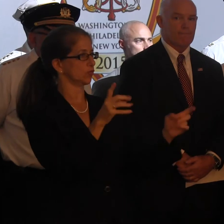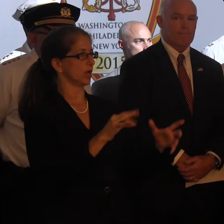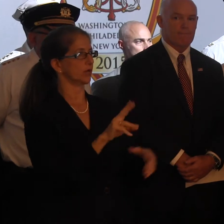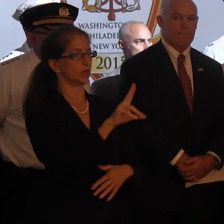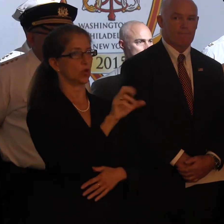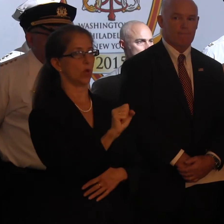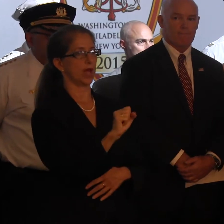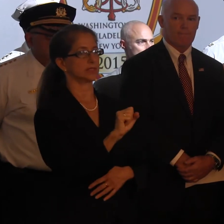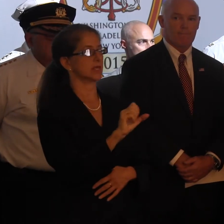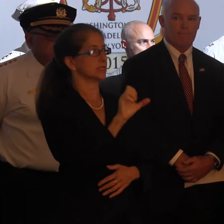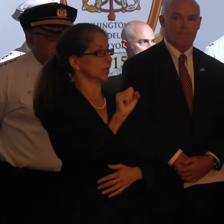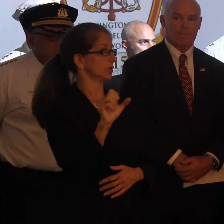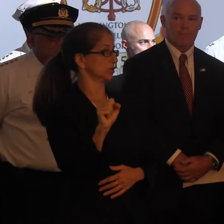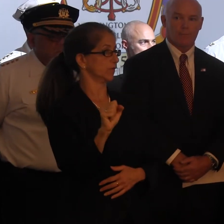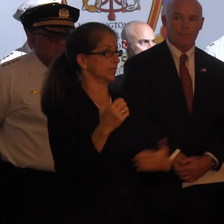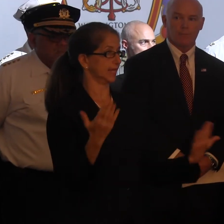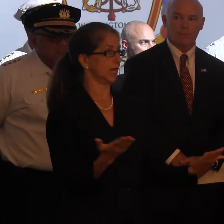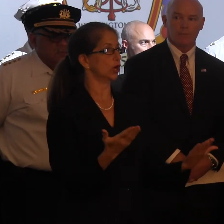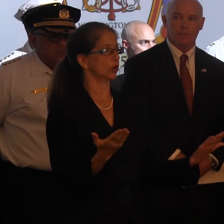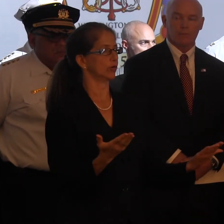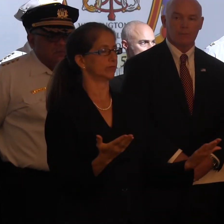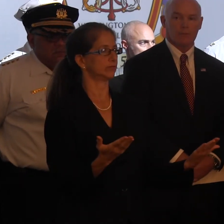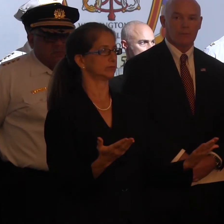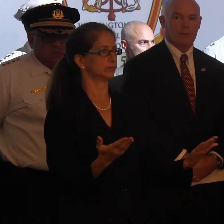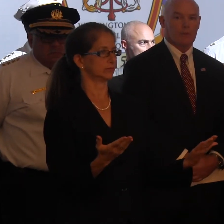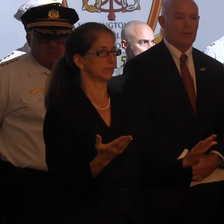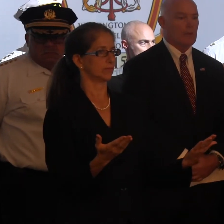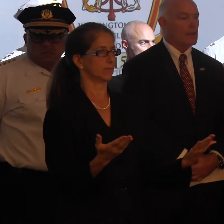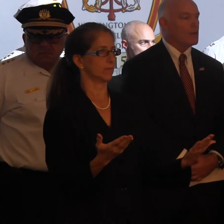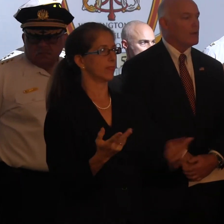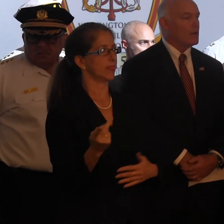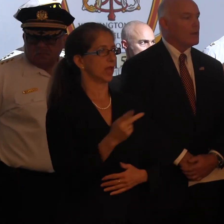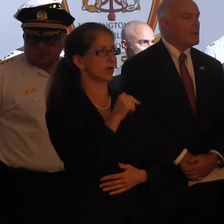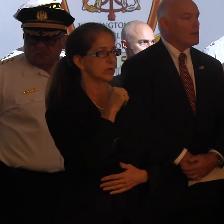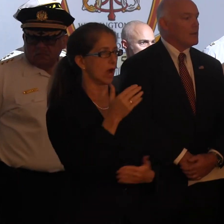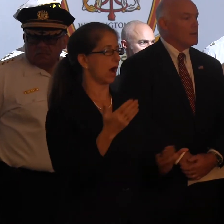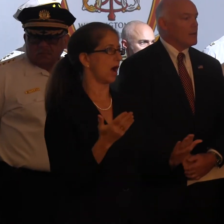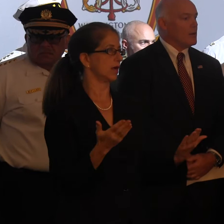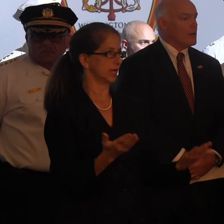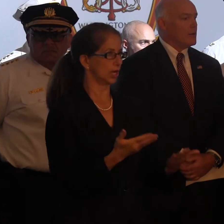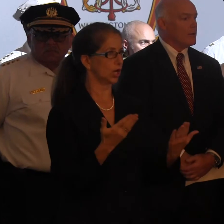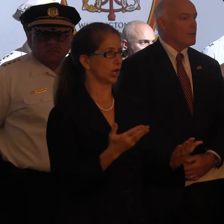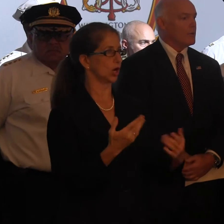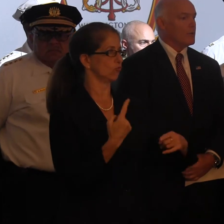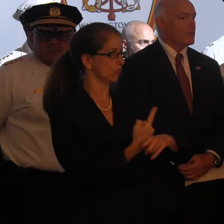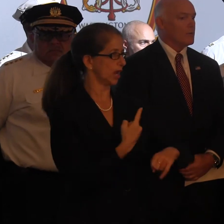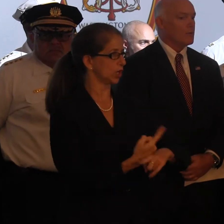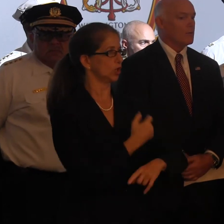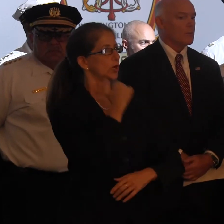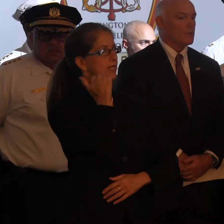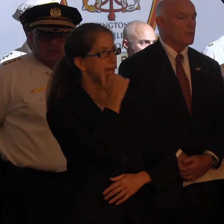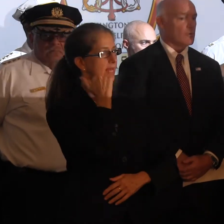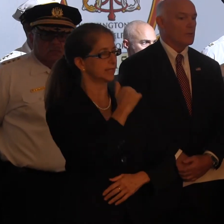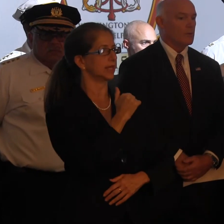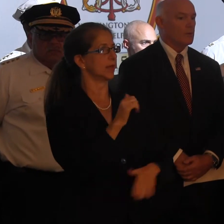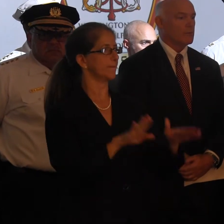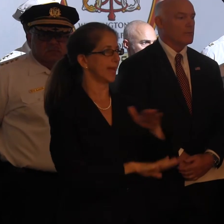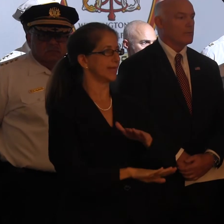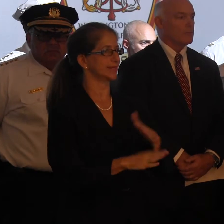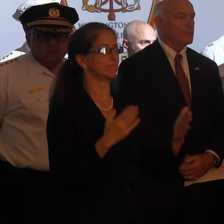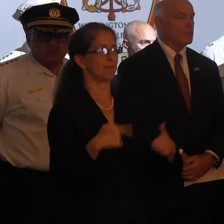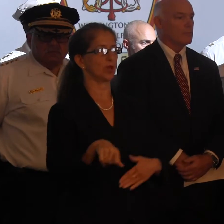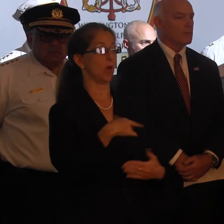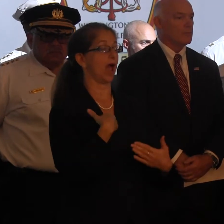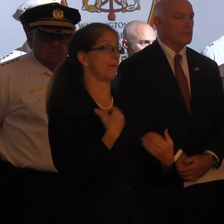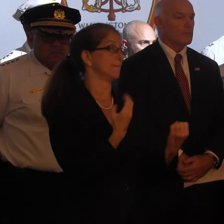the United States Secret Service in town, they're not necessarily here on a regular or daily basis. You may have all kinds